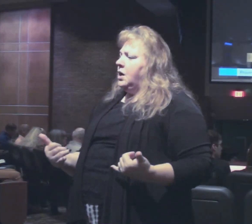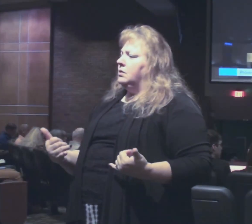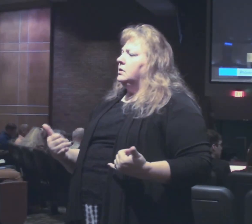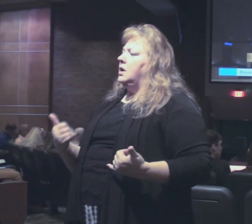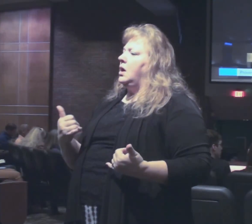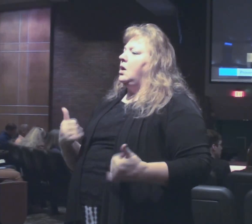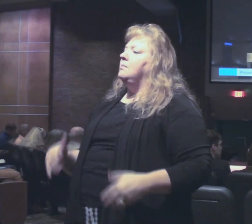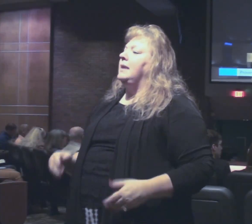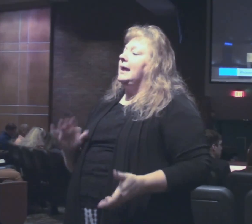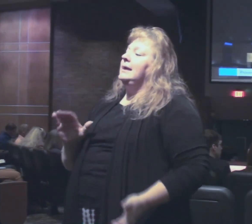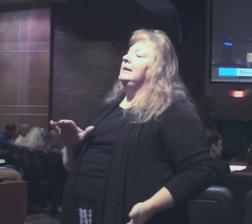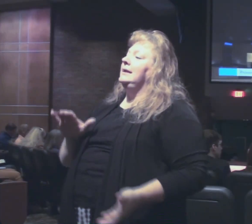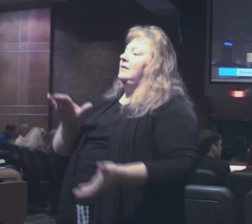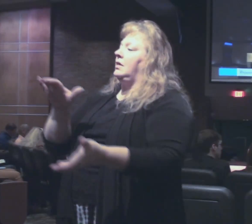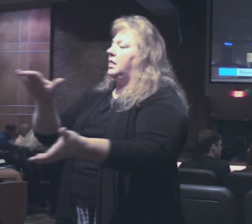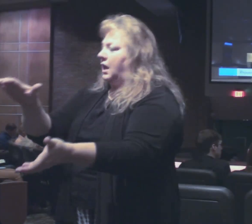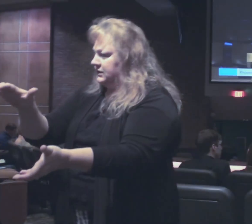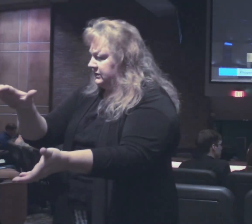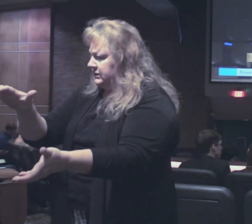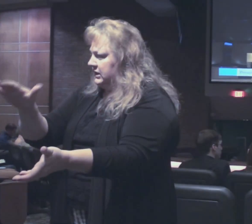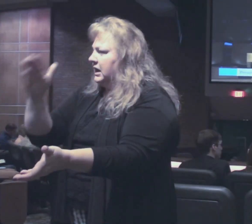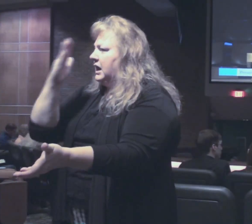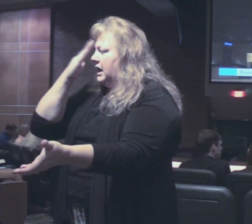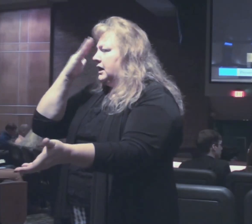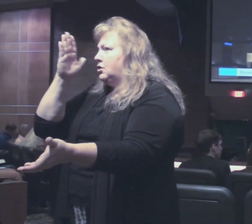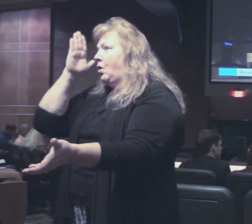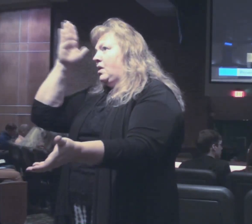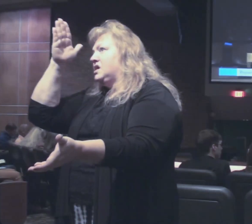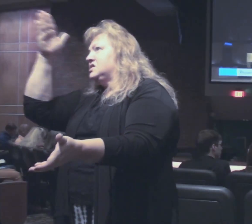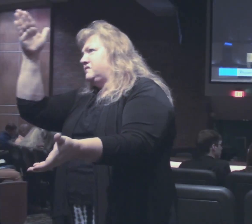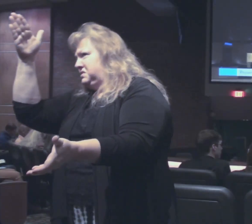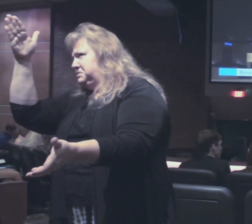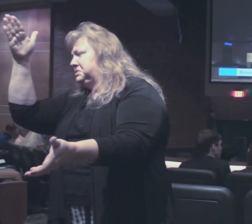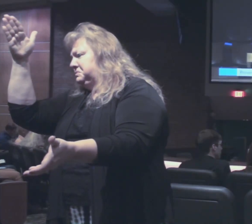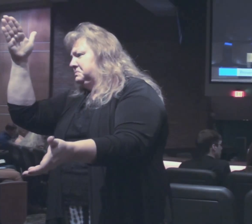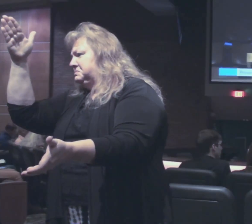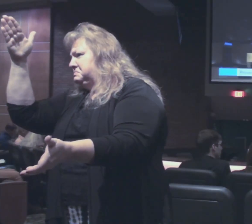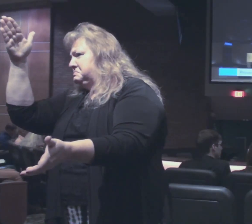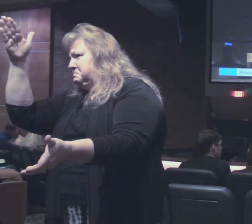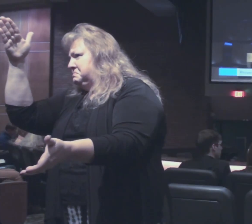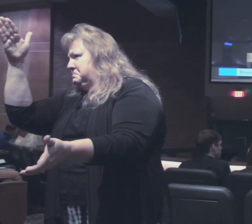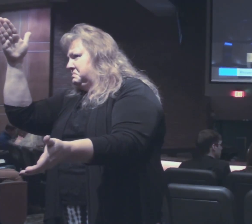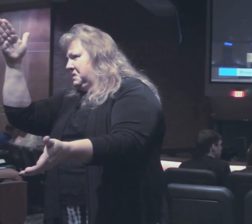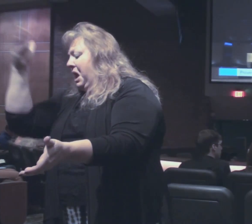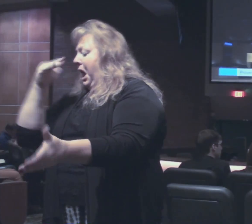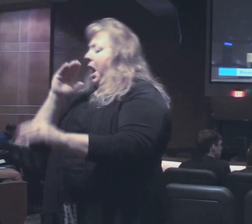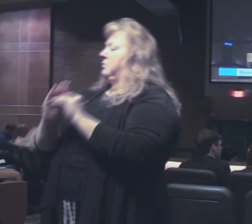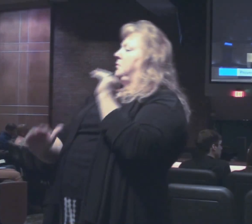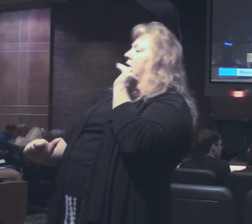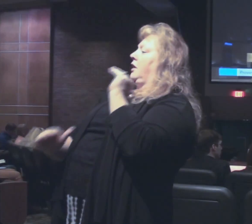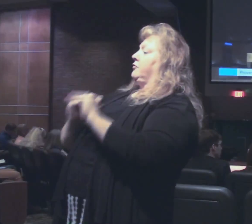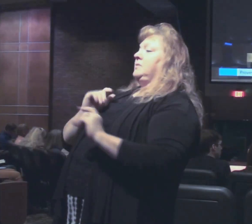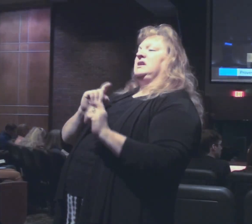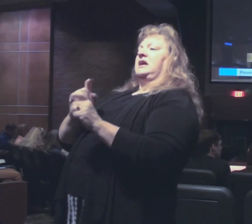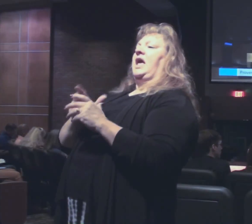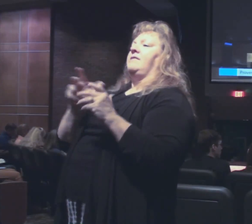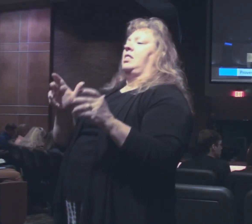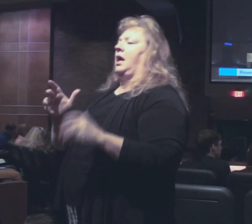to give a lot. And I know then in the future I'm going to end up pretty comfortable and well off.